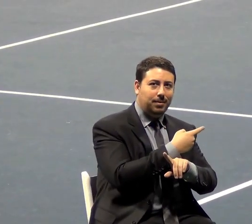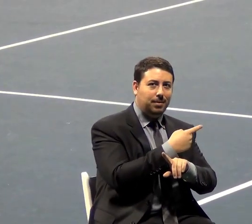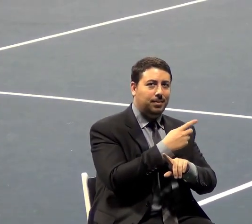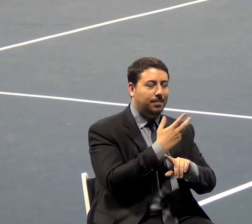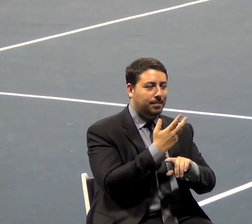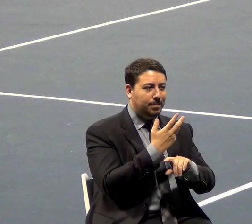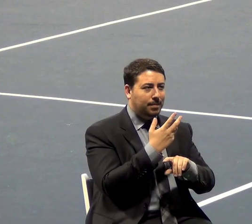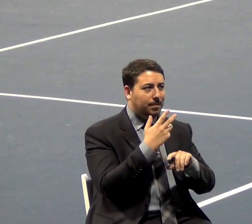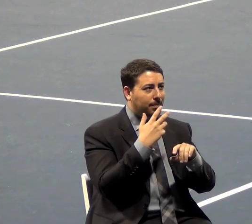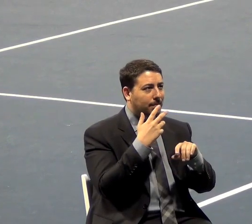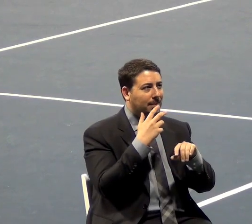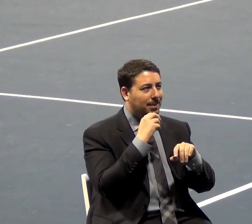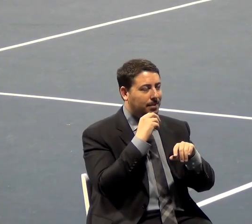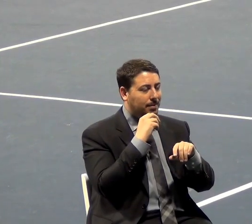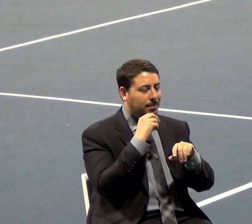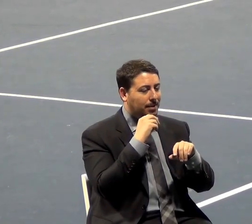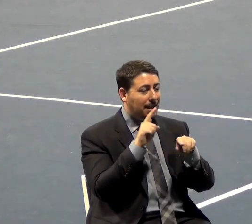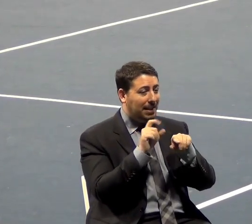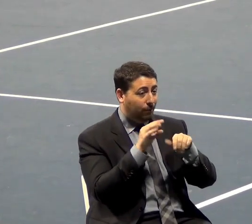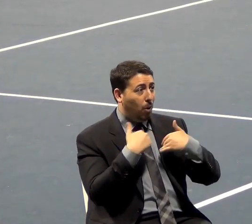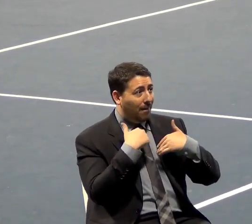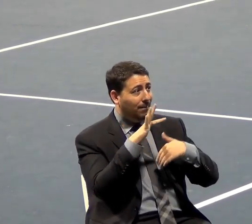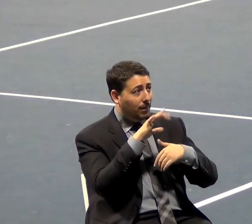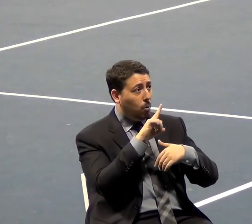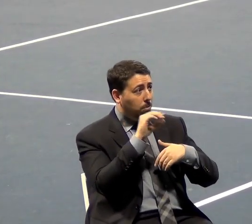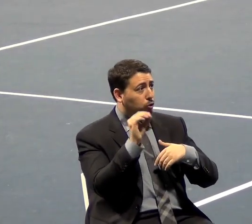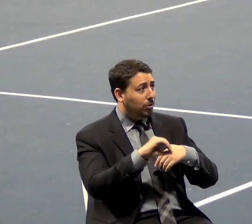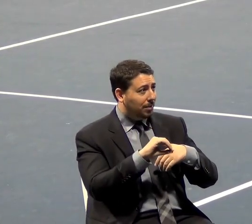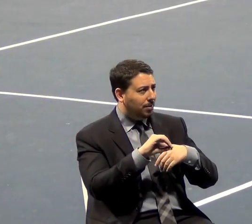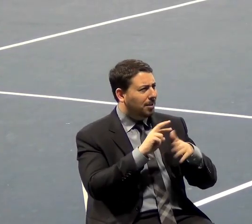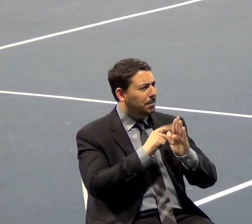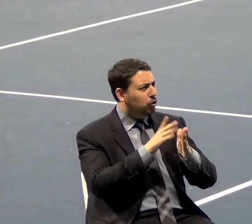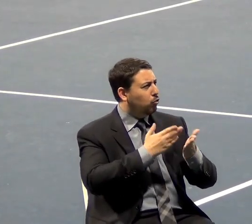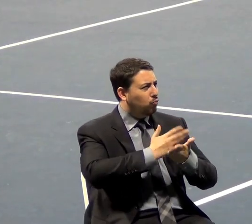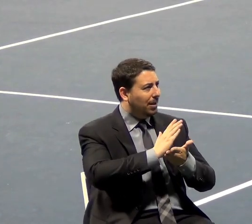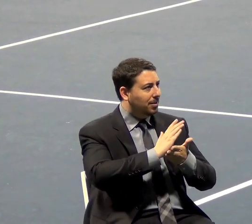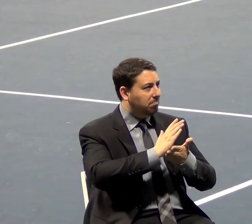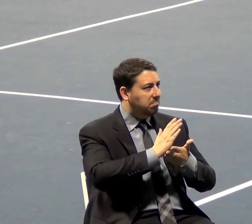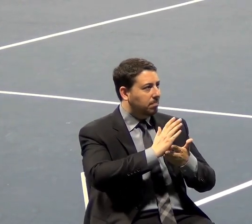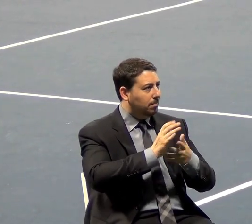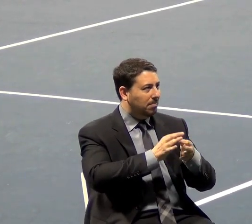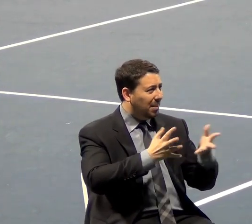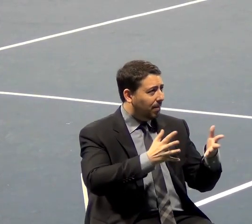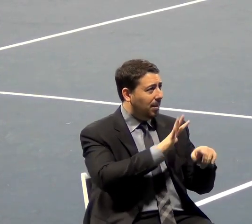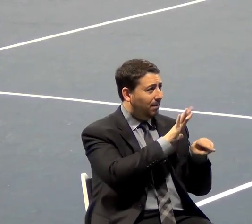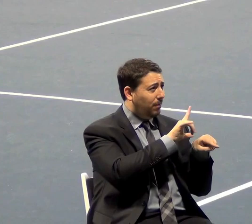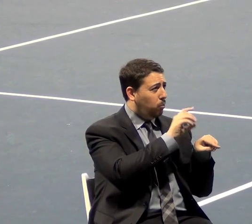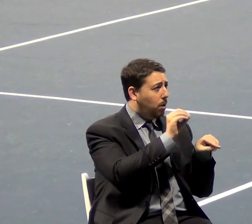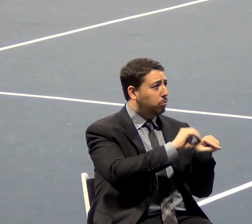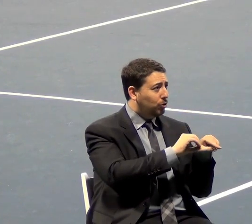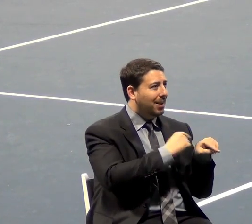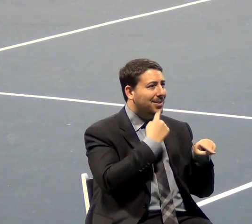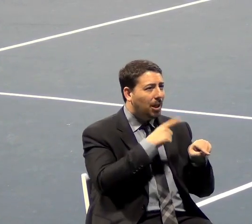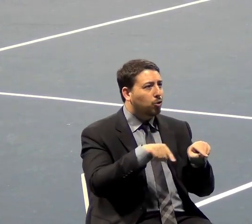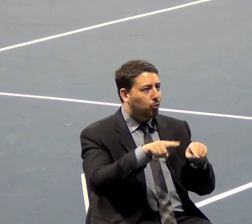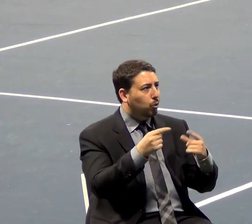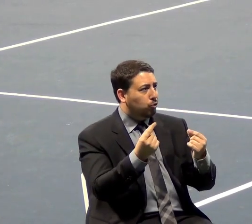you get 51%, your rights become relative. 51% tell you what to do and therefore they can redistribute wealth